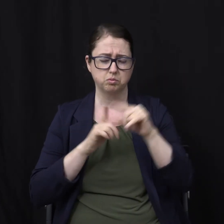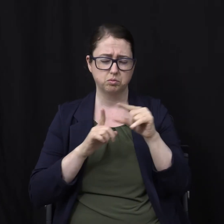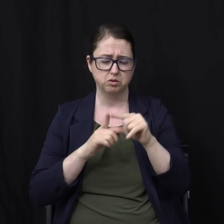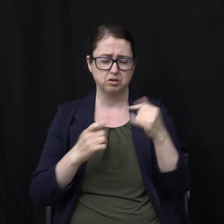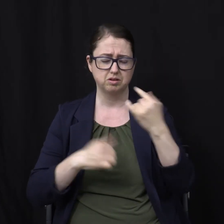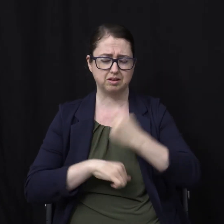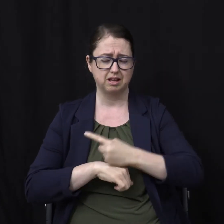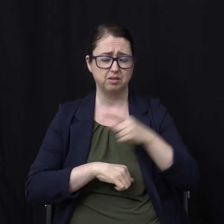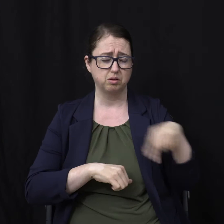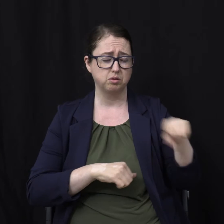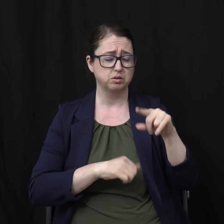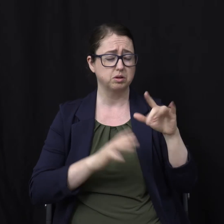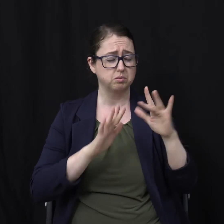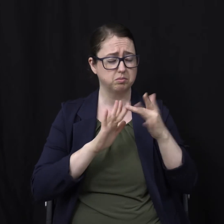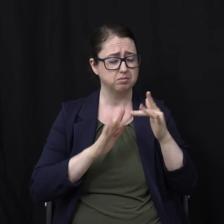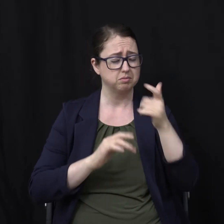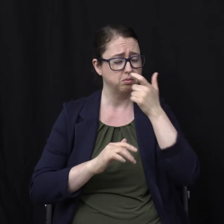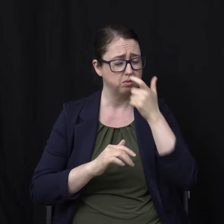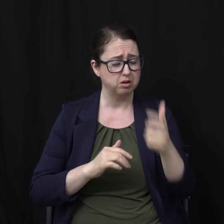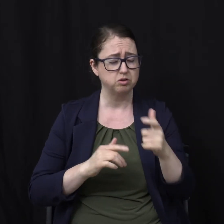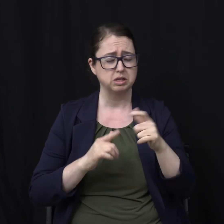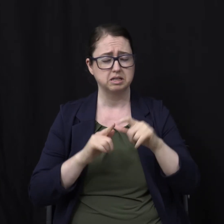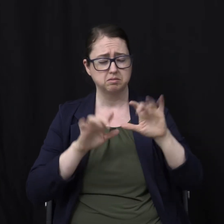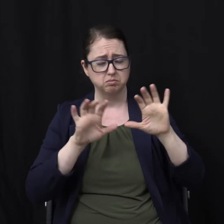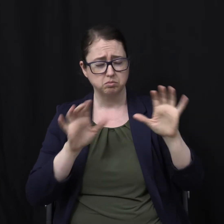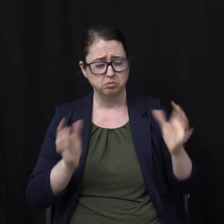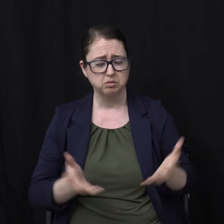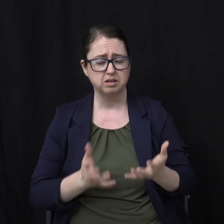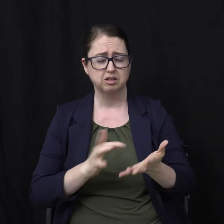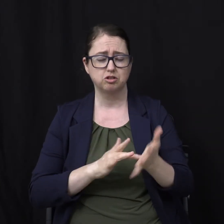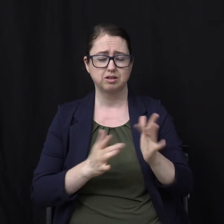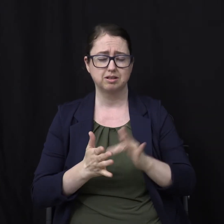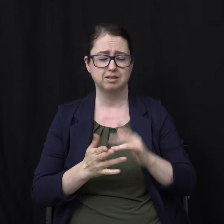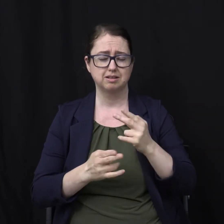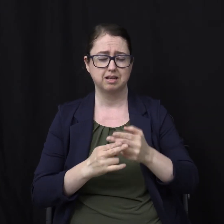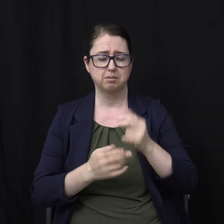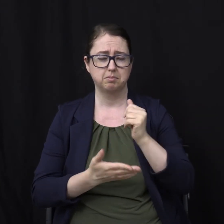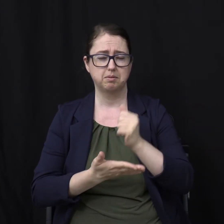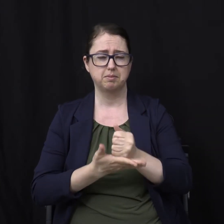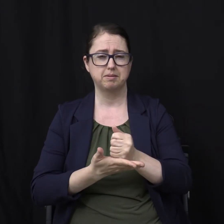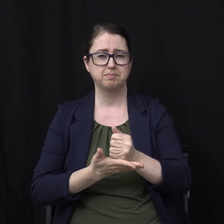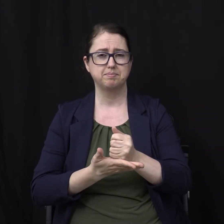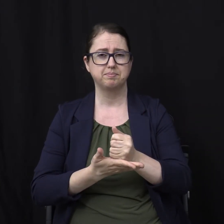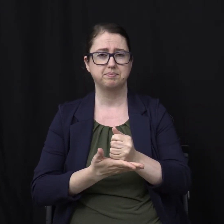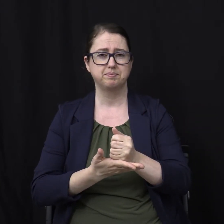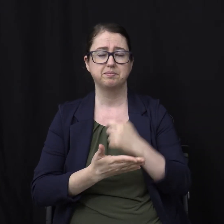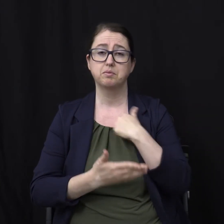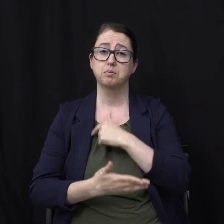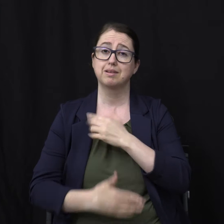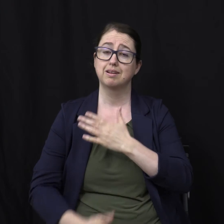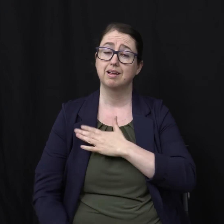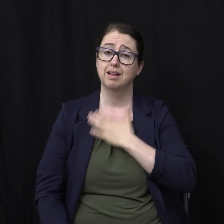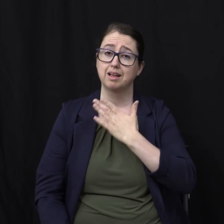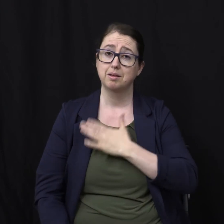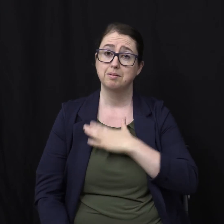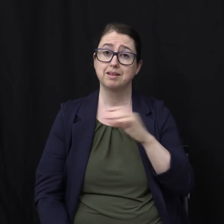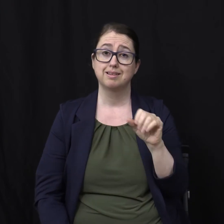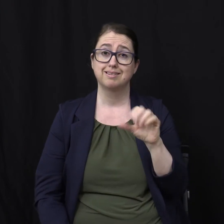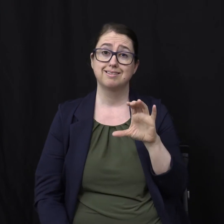those who are joining us online Across the country, around the world In Jesus' name, amen We're just so grateful to have Scott